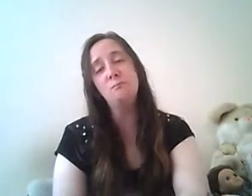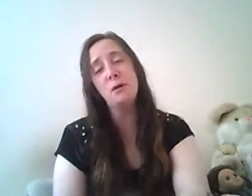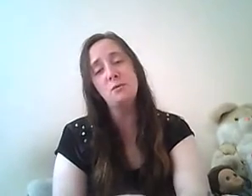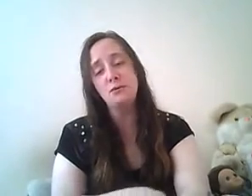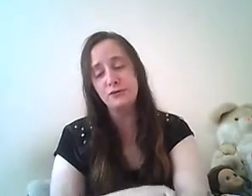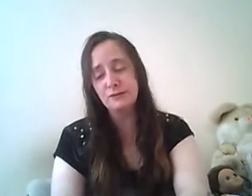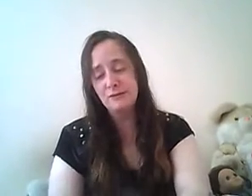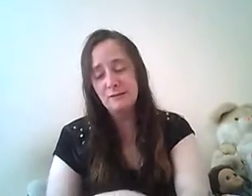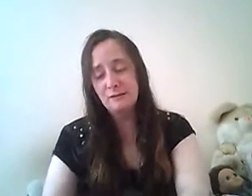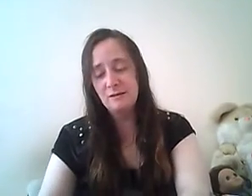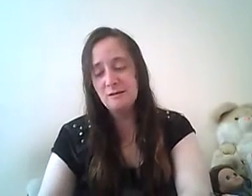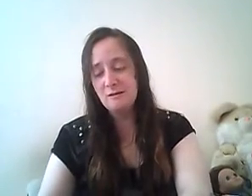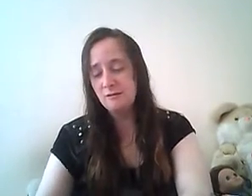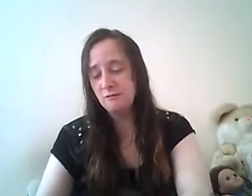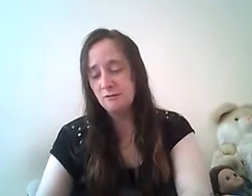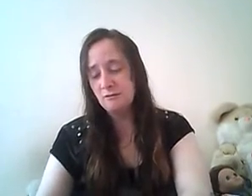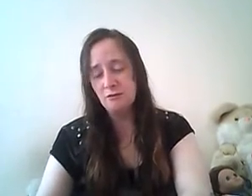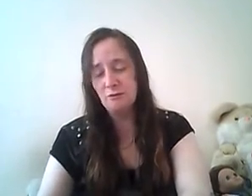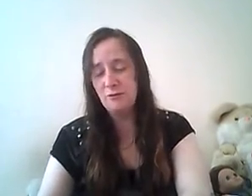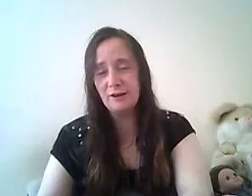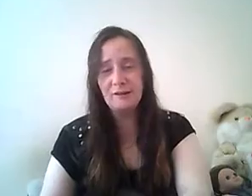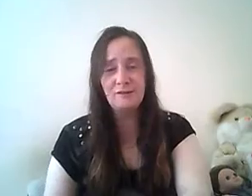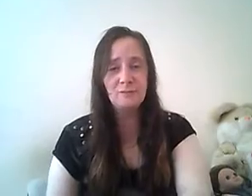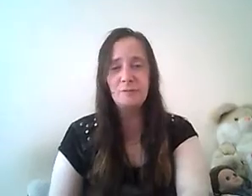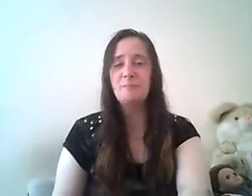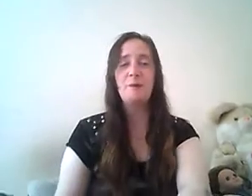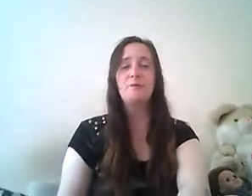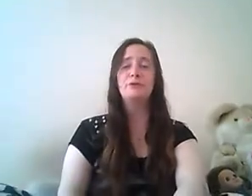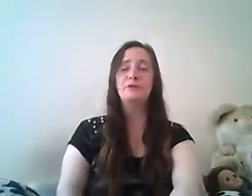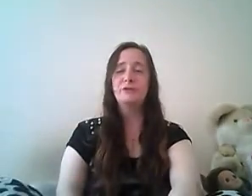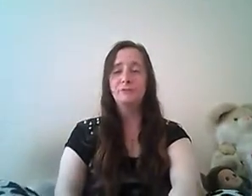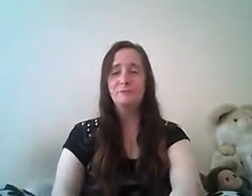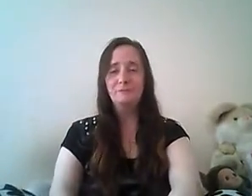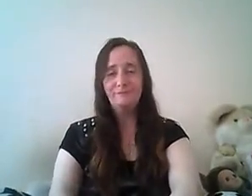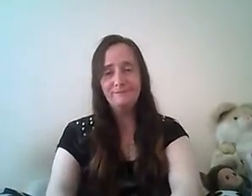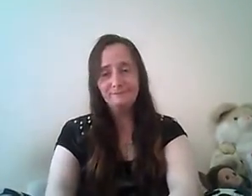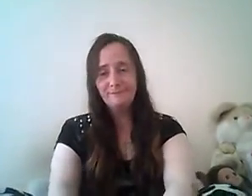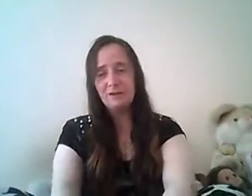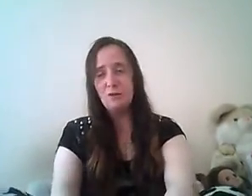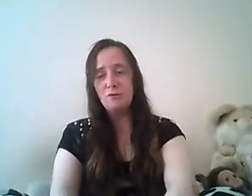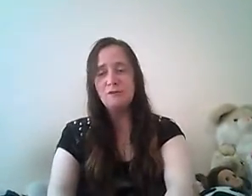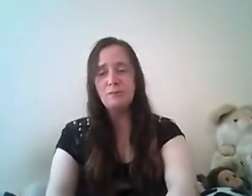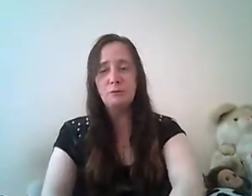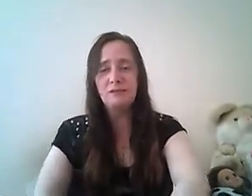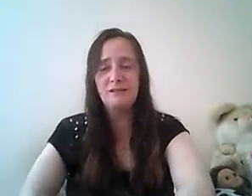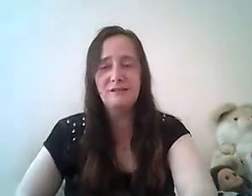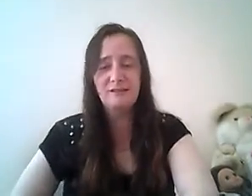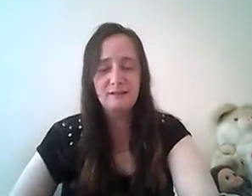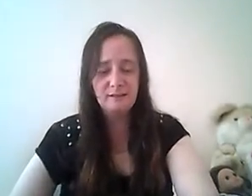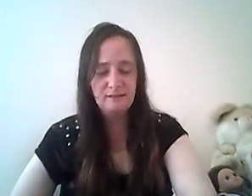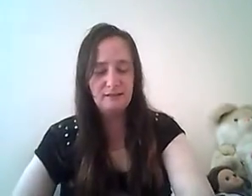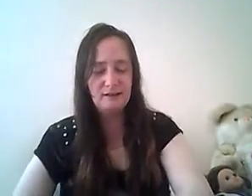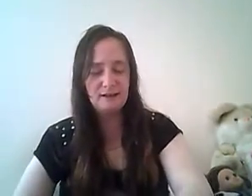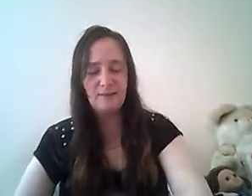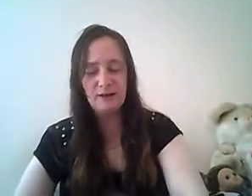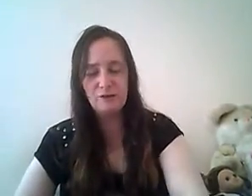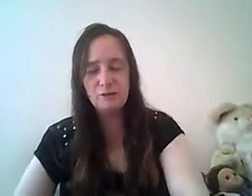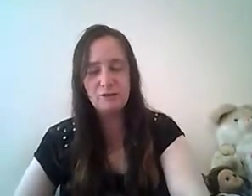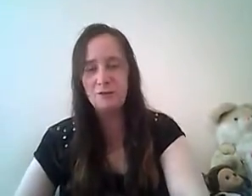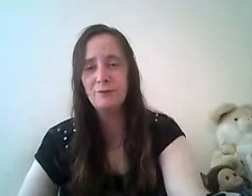powers don't threaten somebody with powers how's he supposed to get revenge on him or something